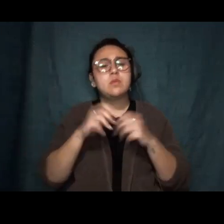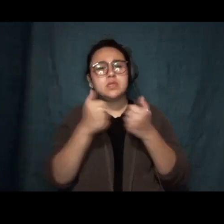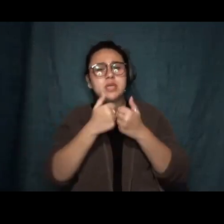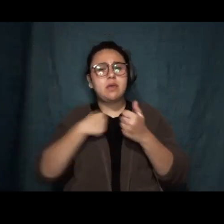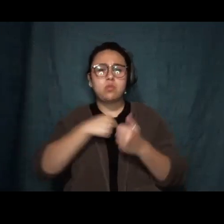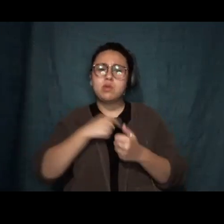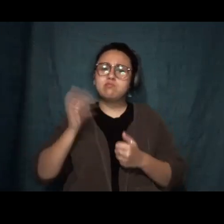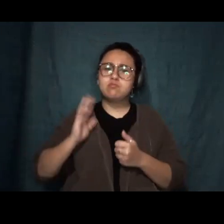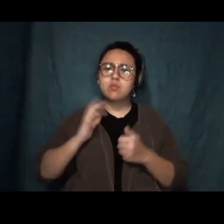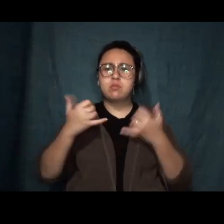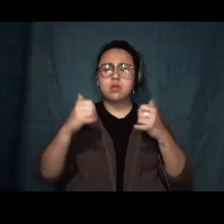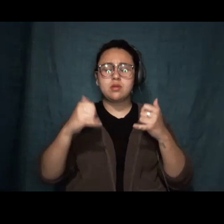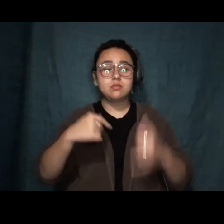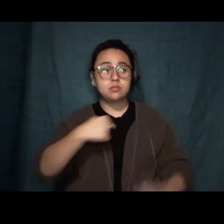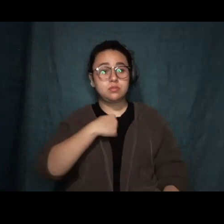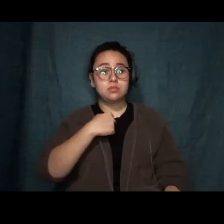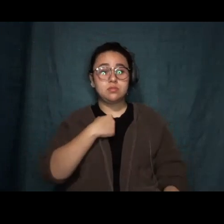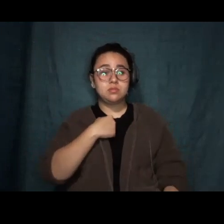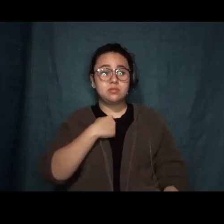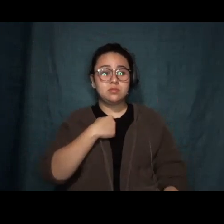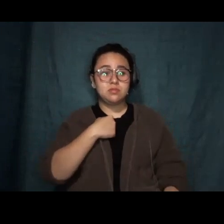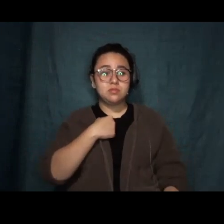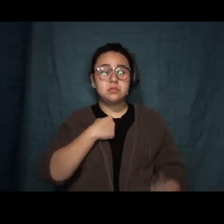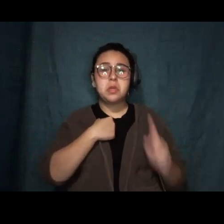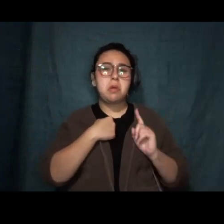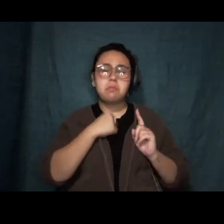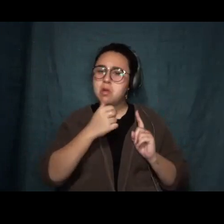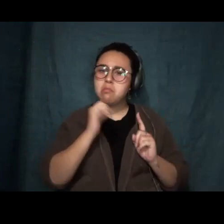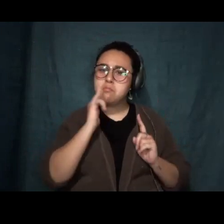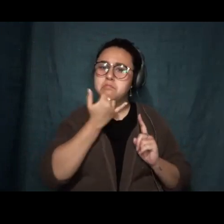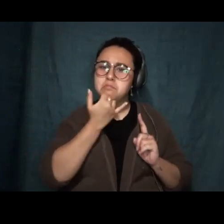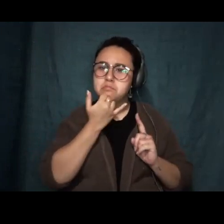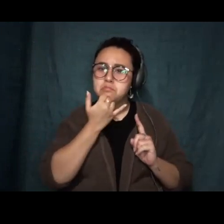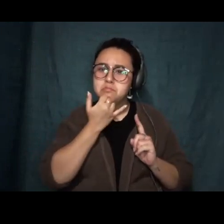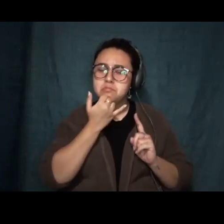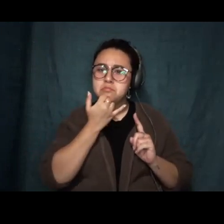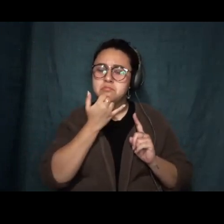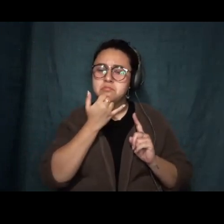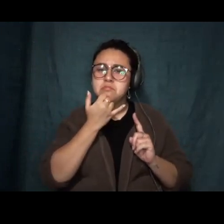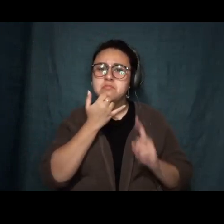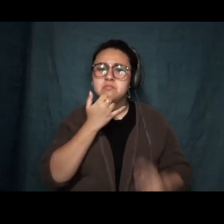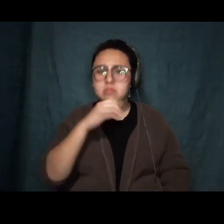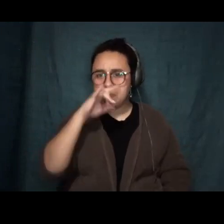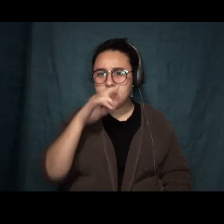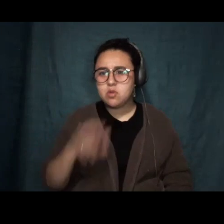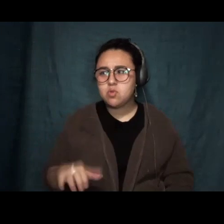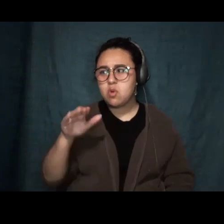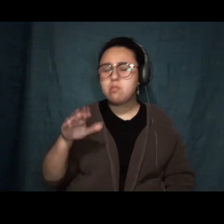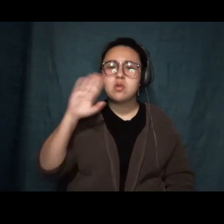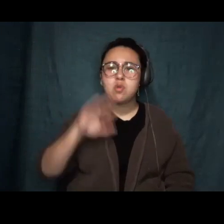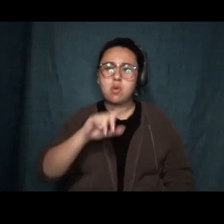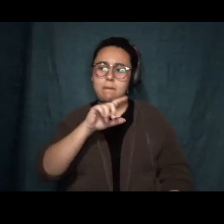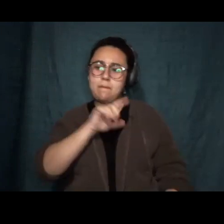I, unmistakably kid, knew what a police officer was back then, but not a cop.